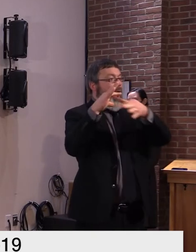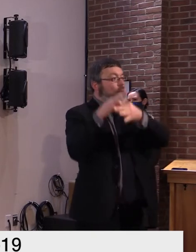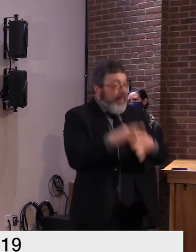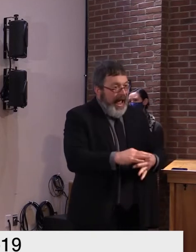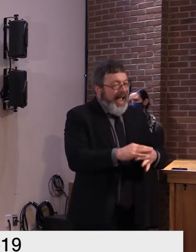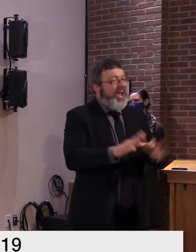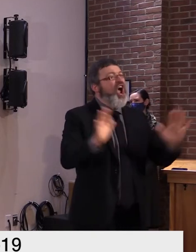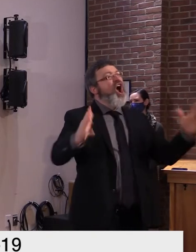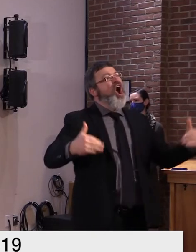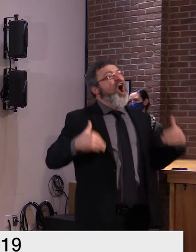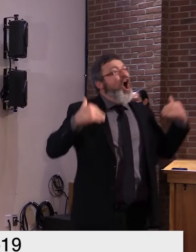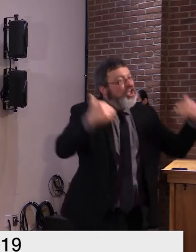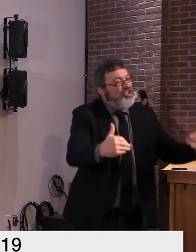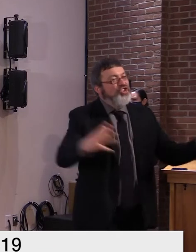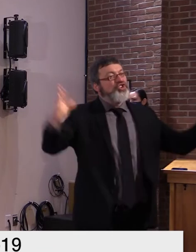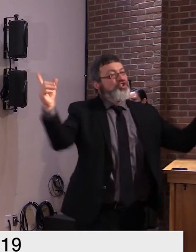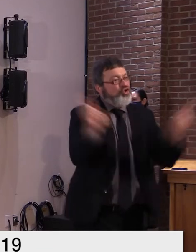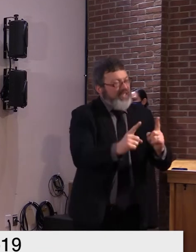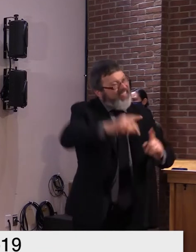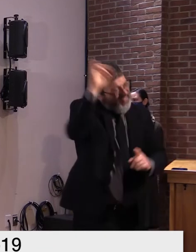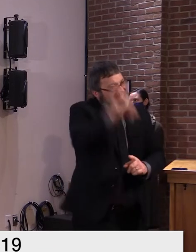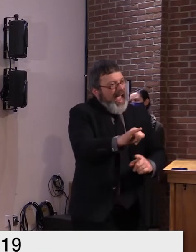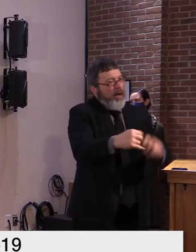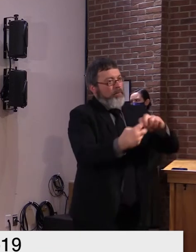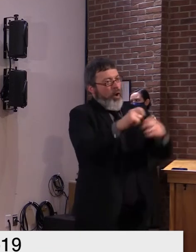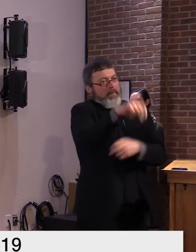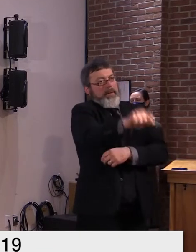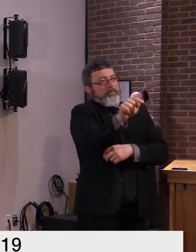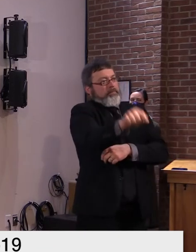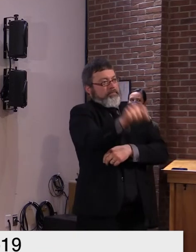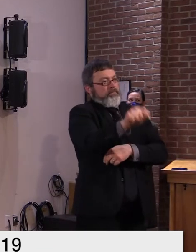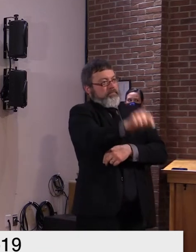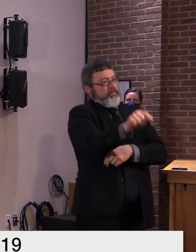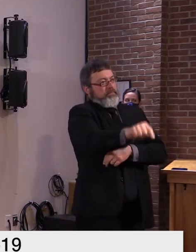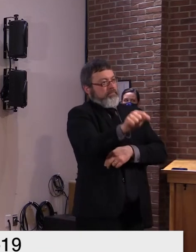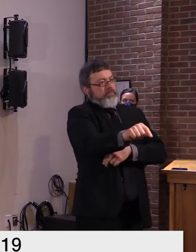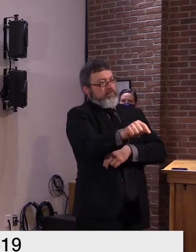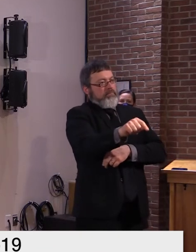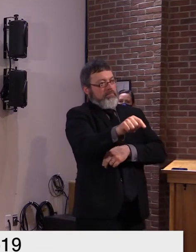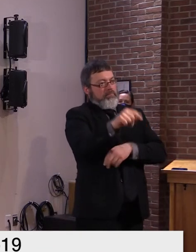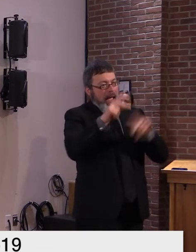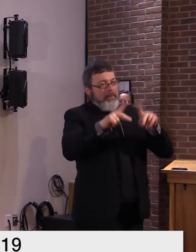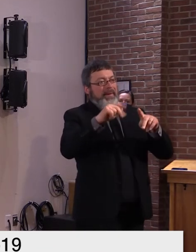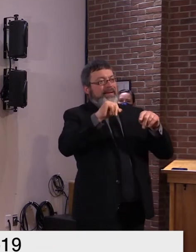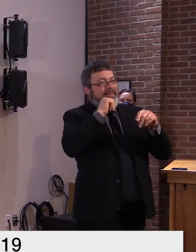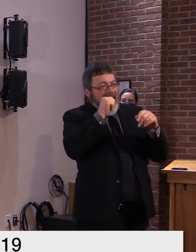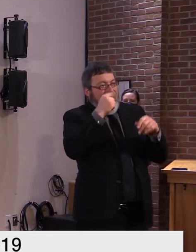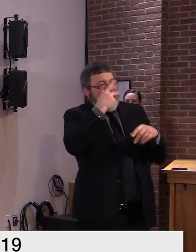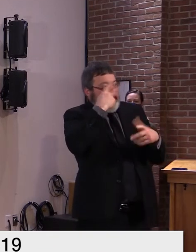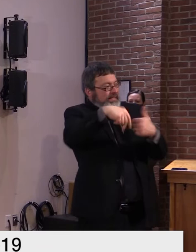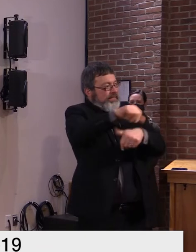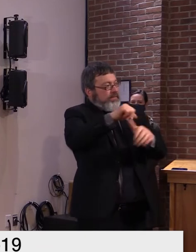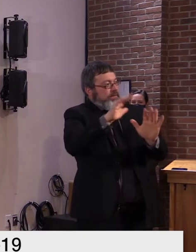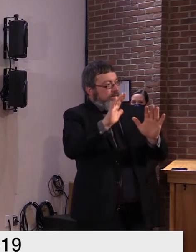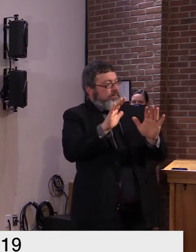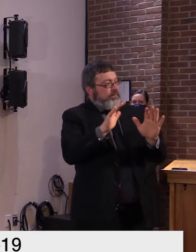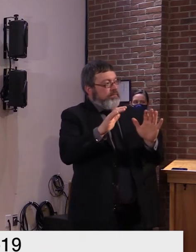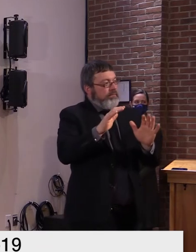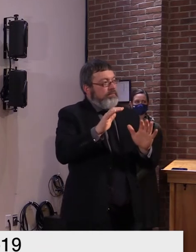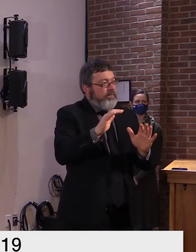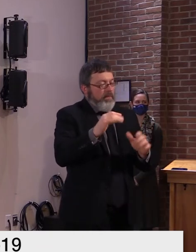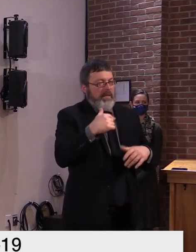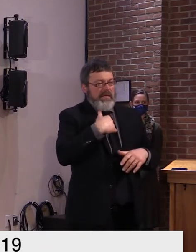guidance um but we could certainly revisit that and see if there needs to be some clarification on that